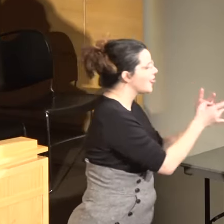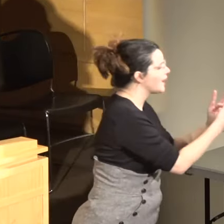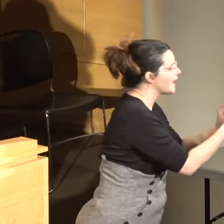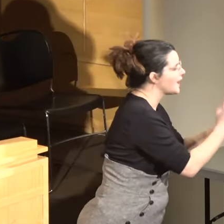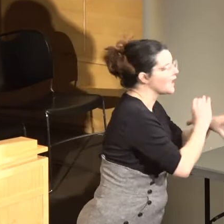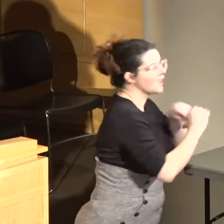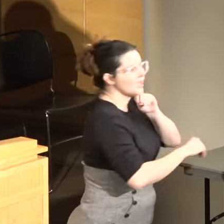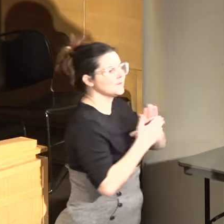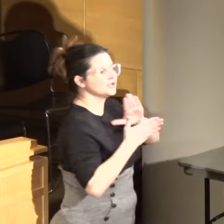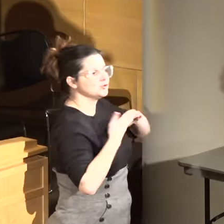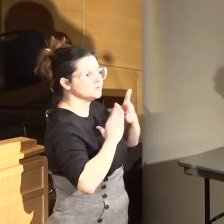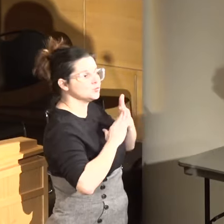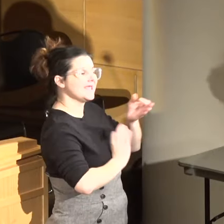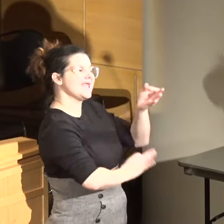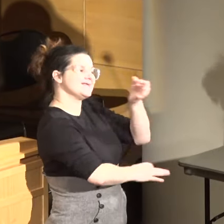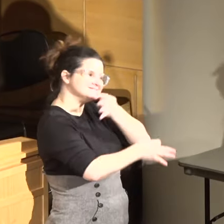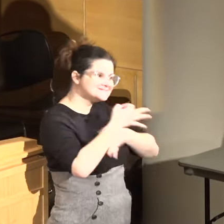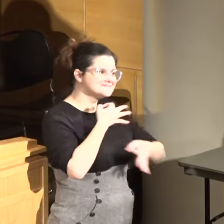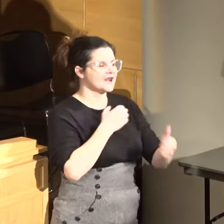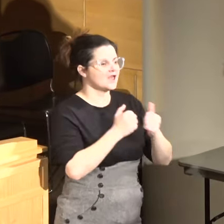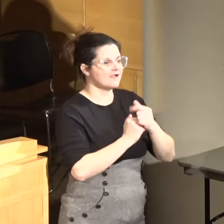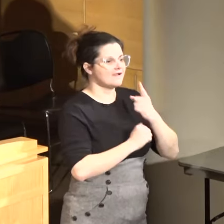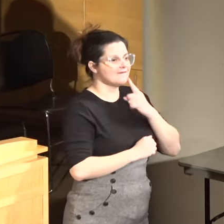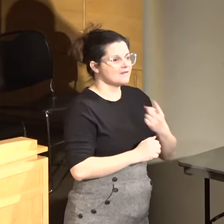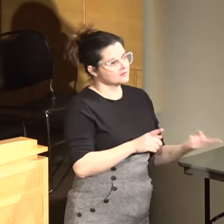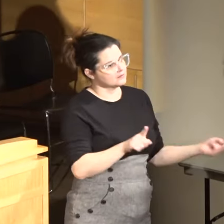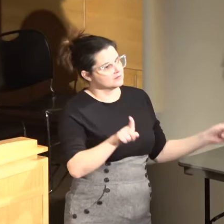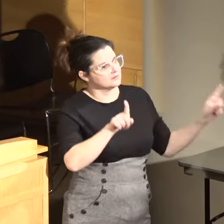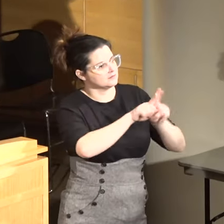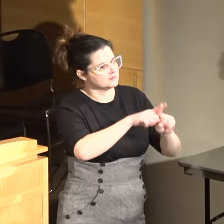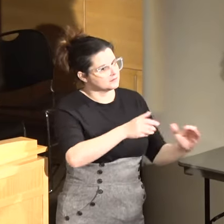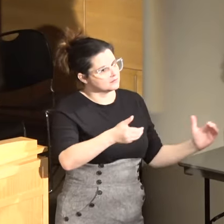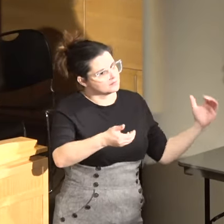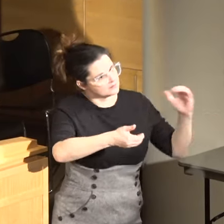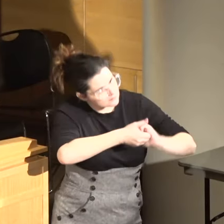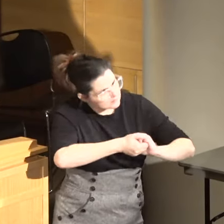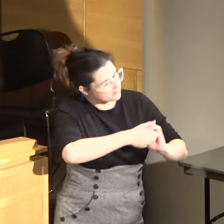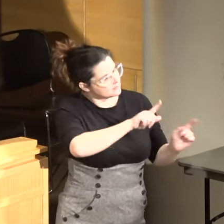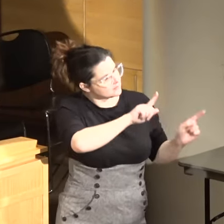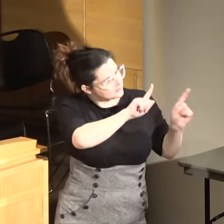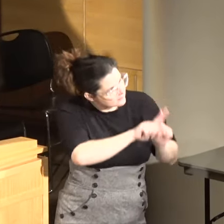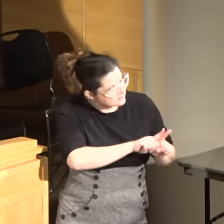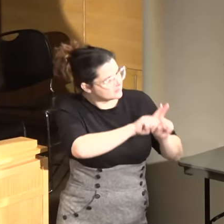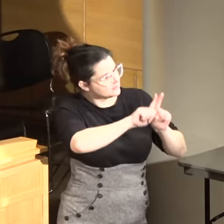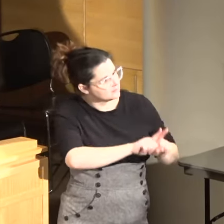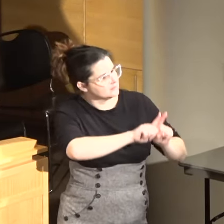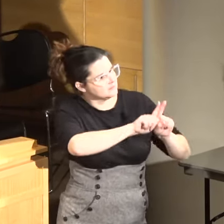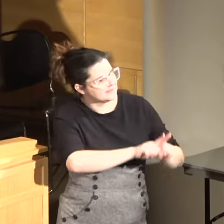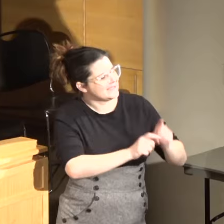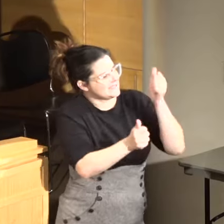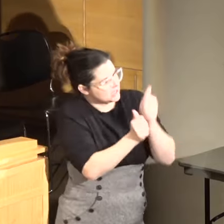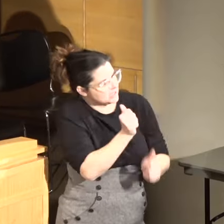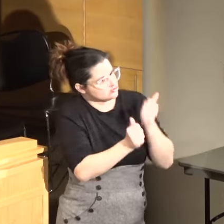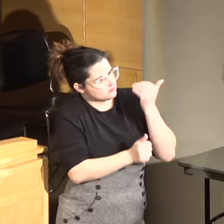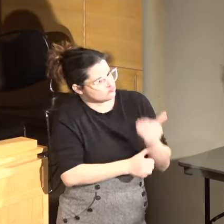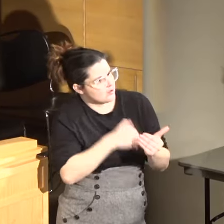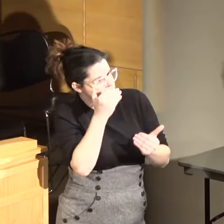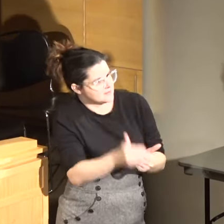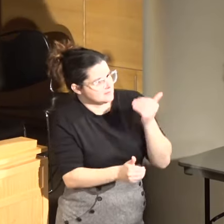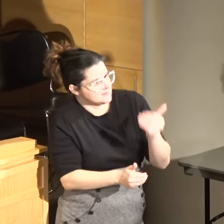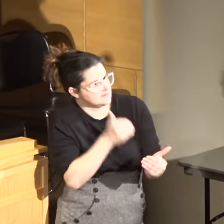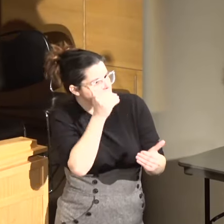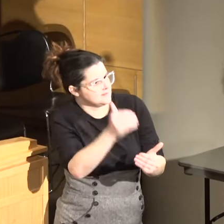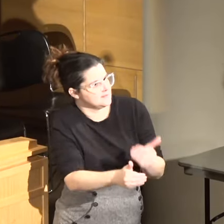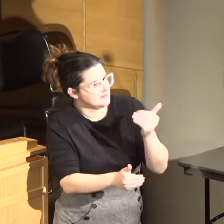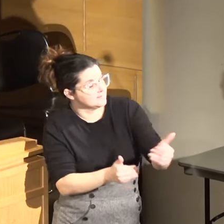with community instead of walking lockstep with them, arm in arm at every step of the way. So when